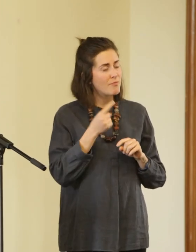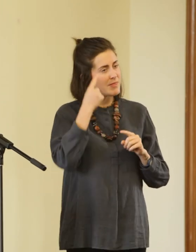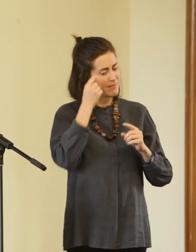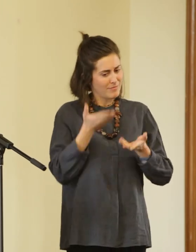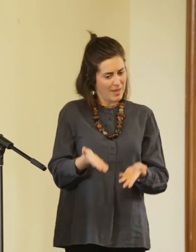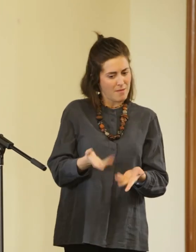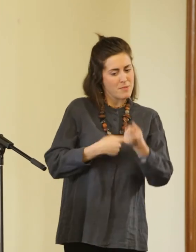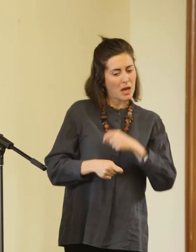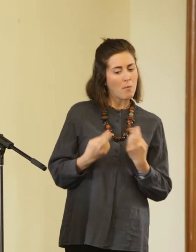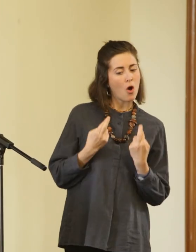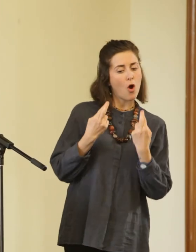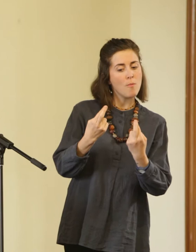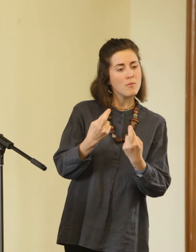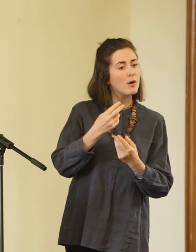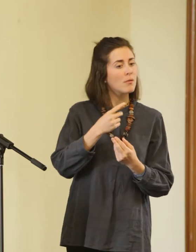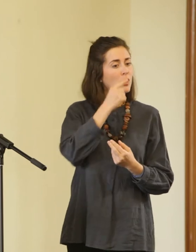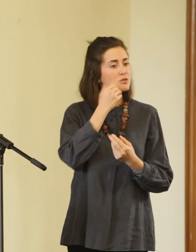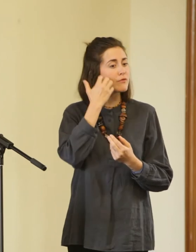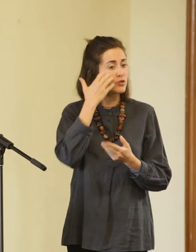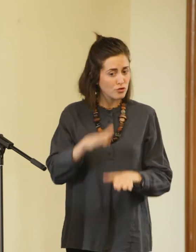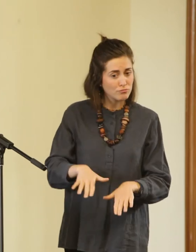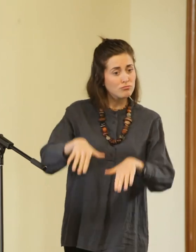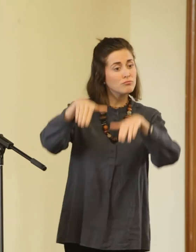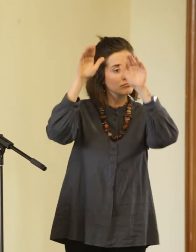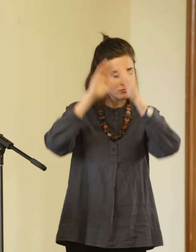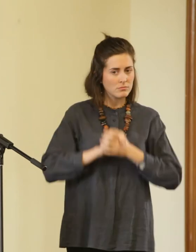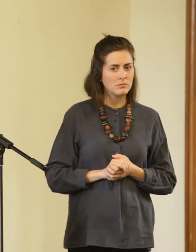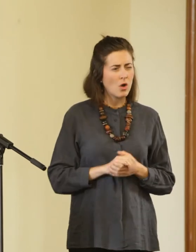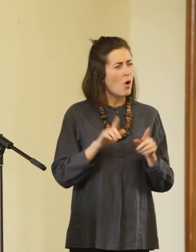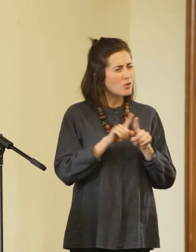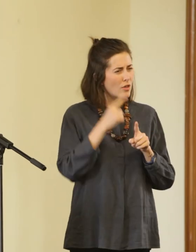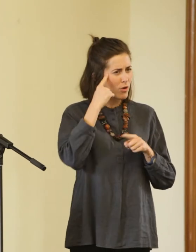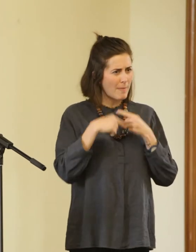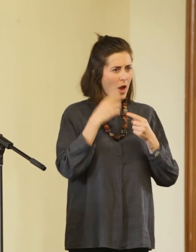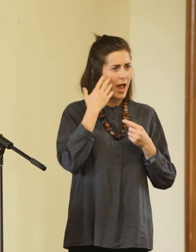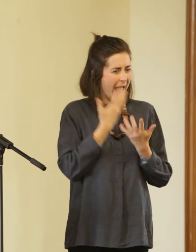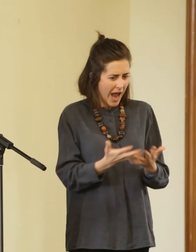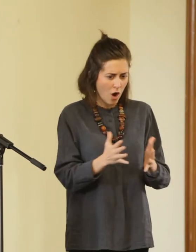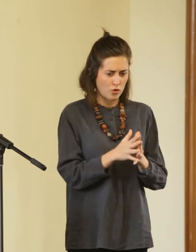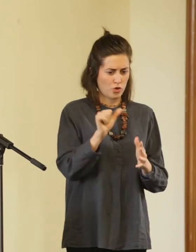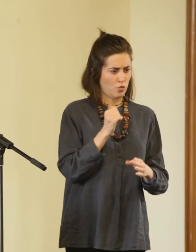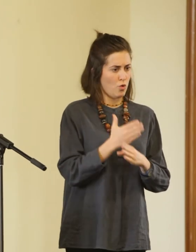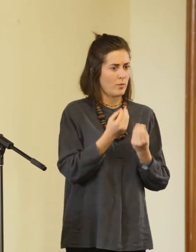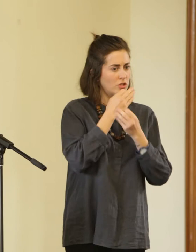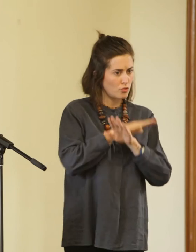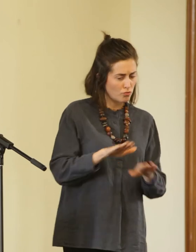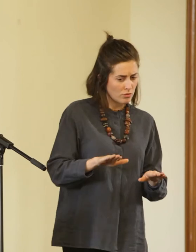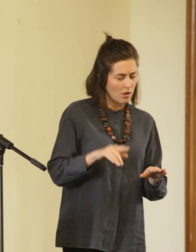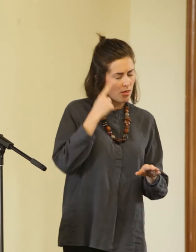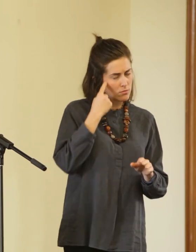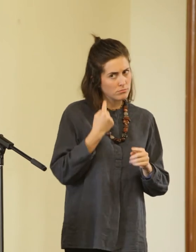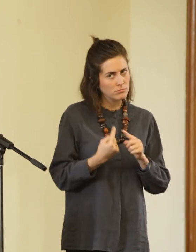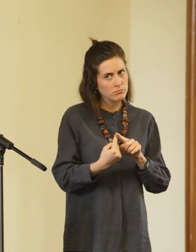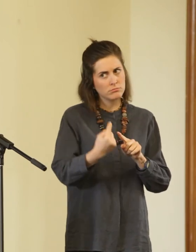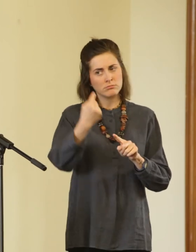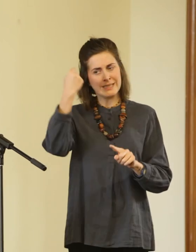I also looked at the models of practice relevant to working with children in contemporary performance. I looked at the historical relationship